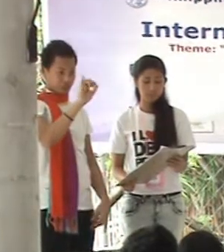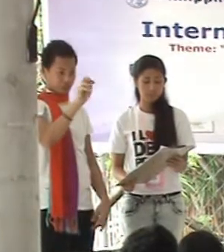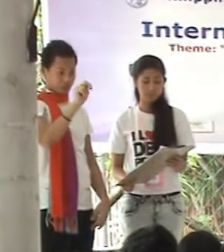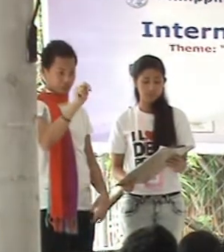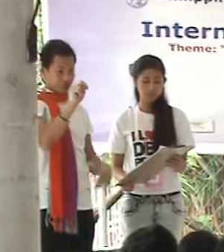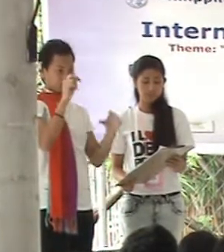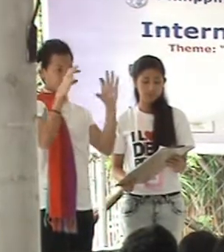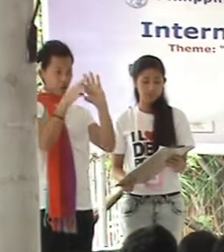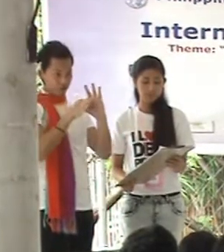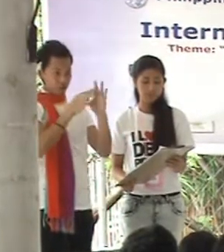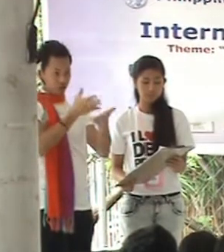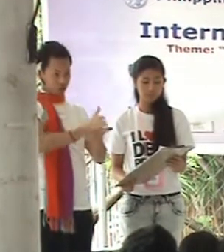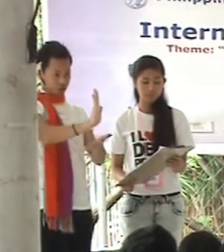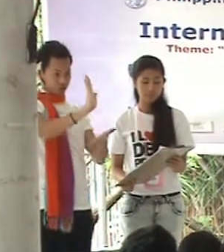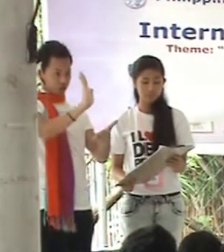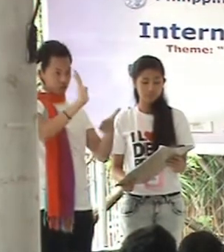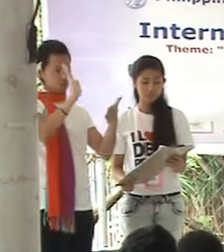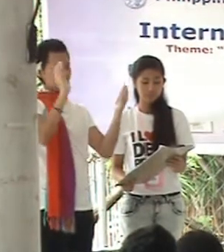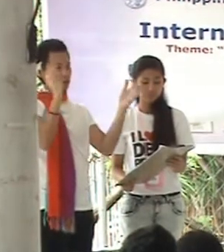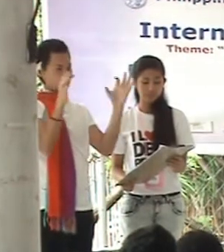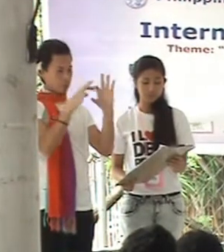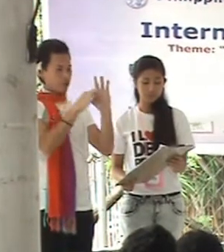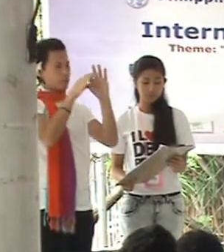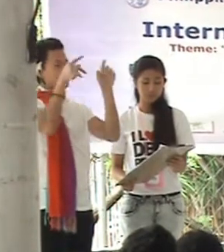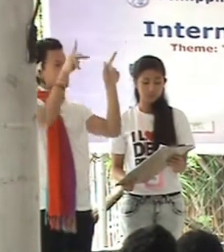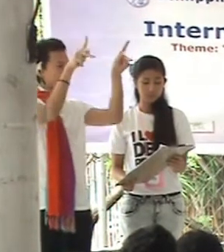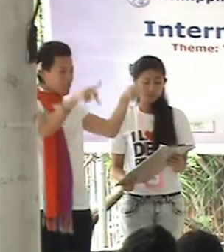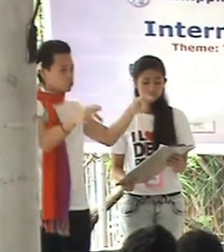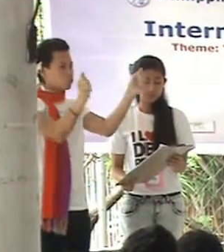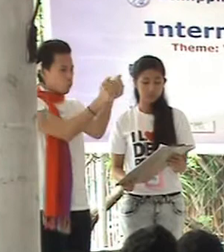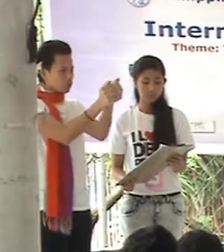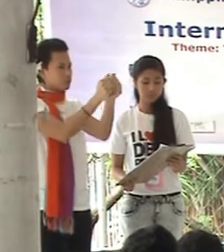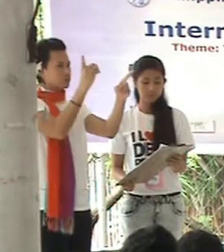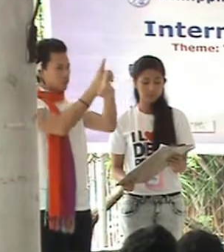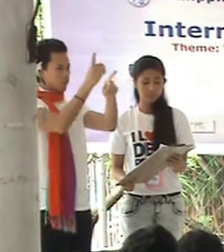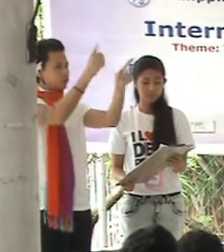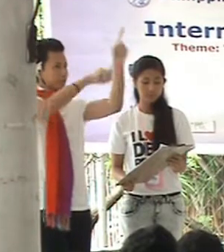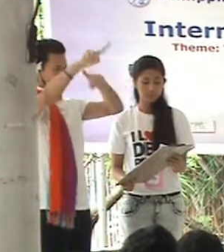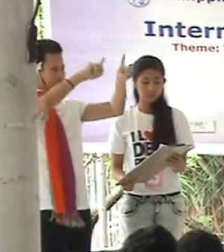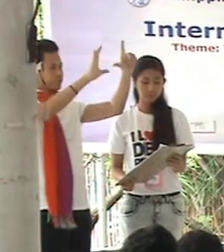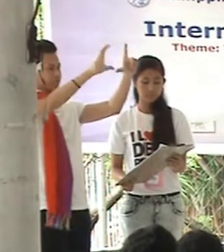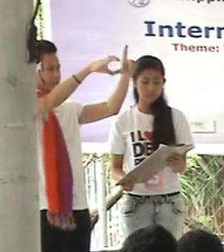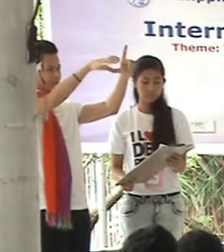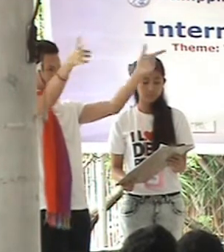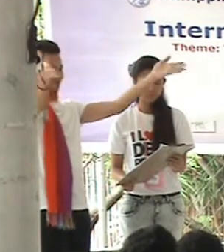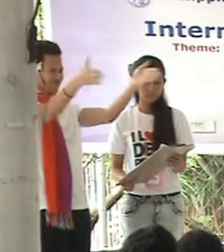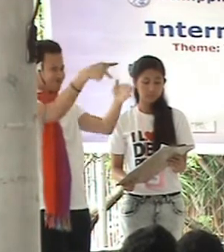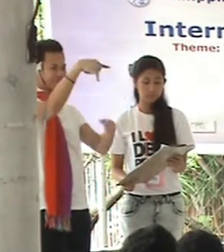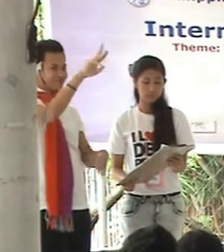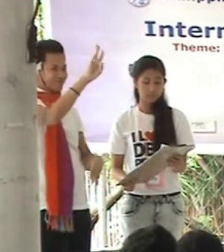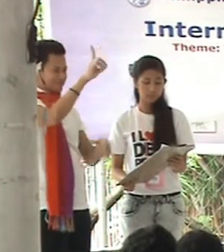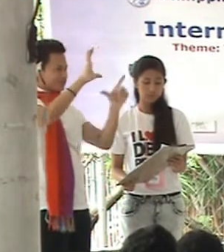National Association of Sign Language Incorporated.